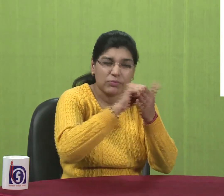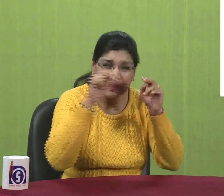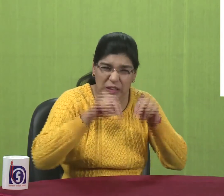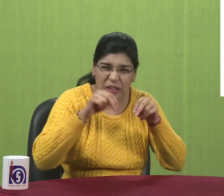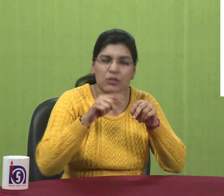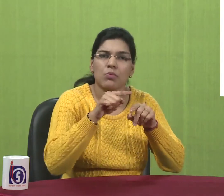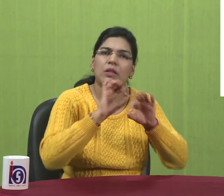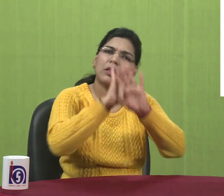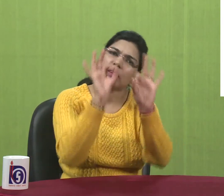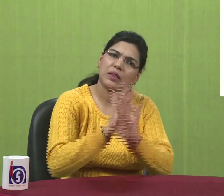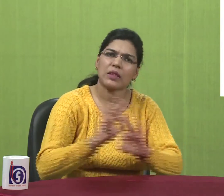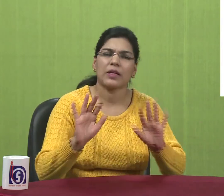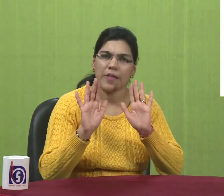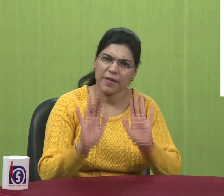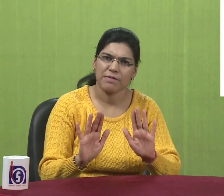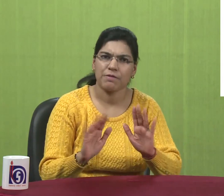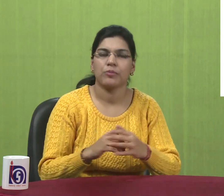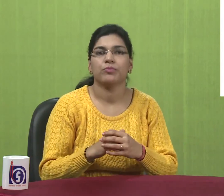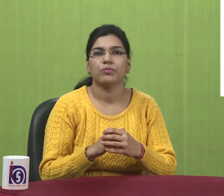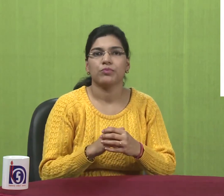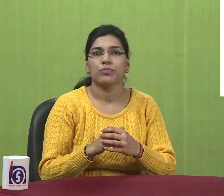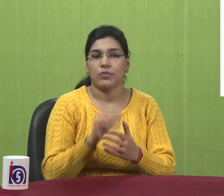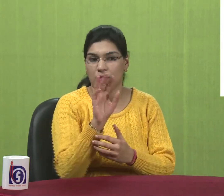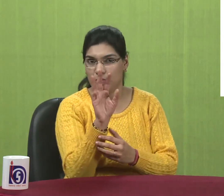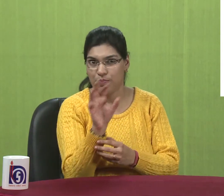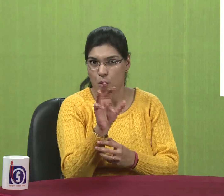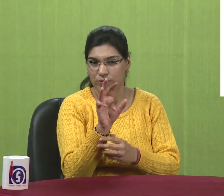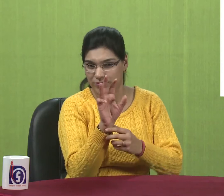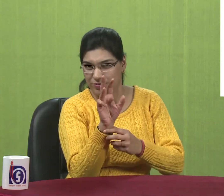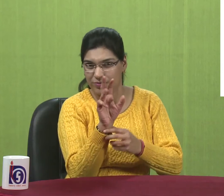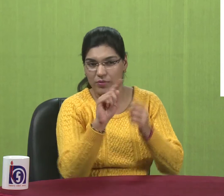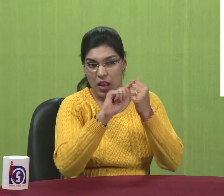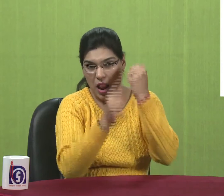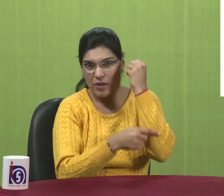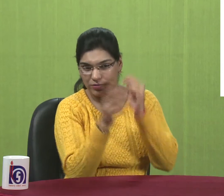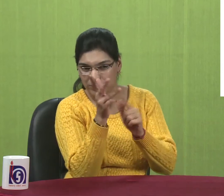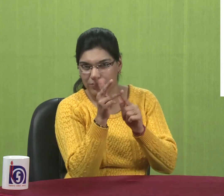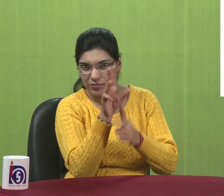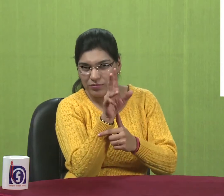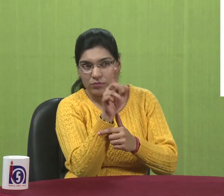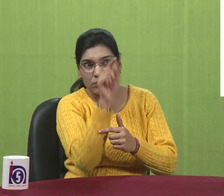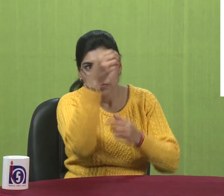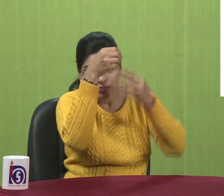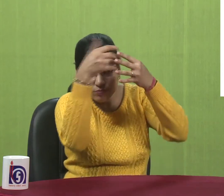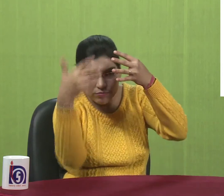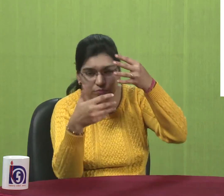When you want to delete a file. can delete it. By clicking. Into. Delete.